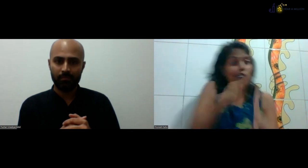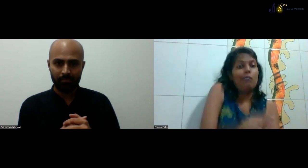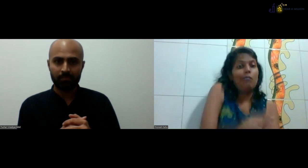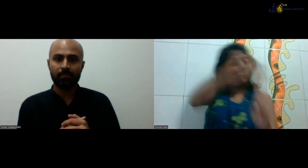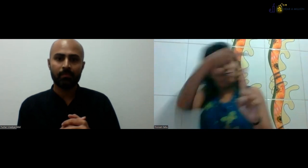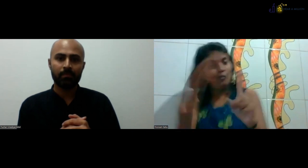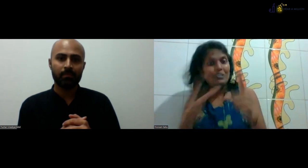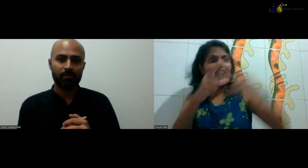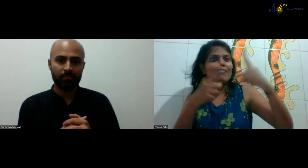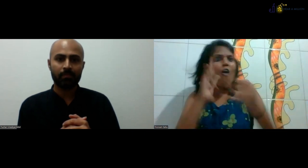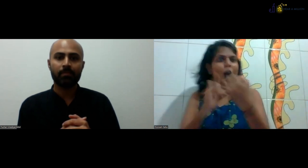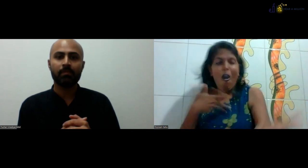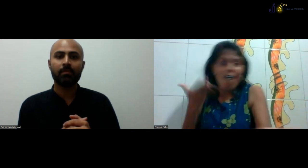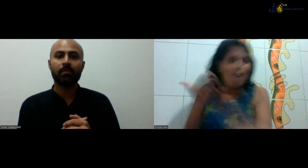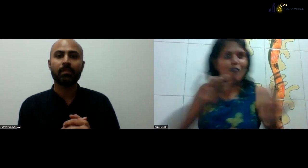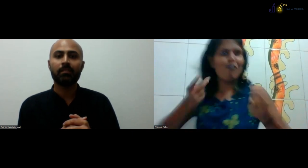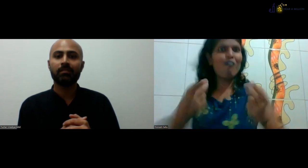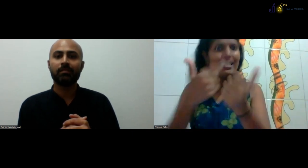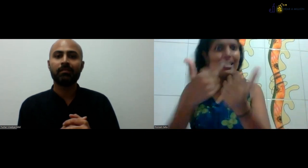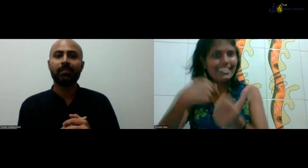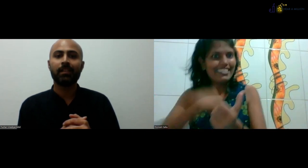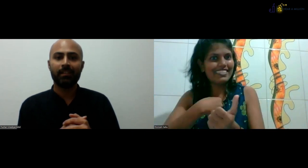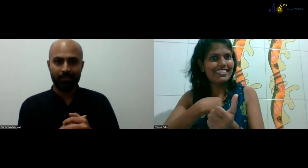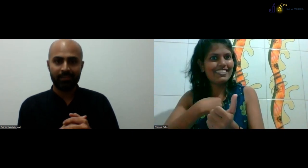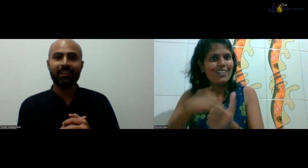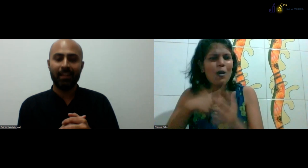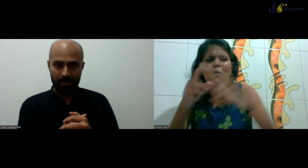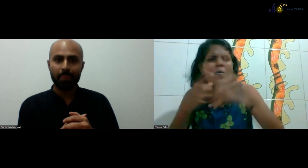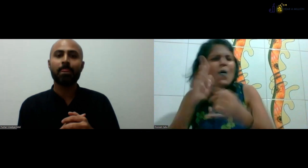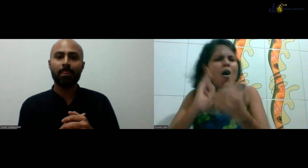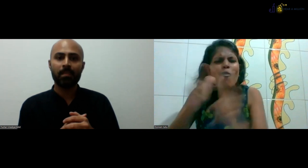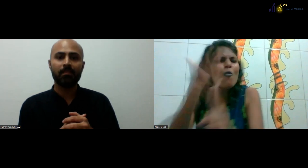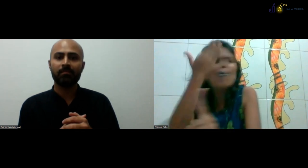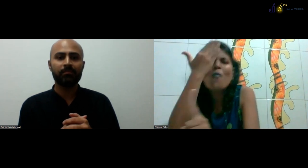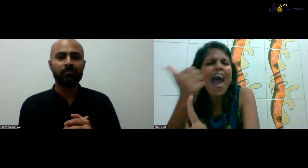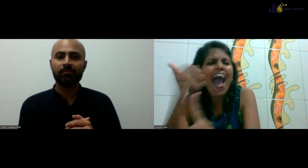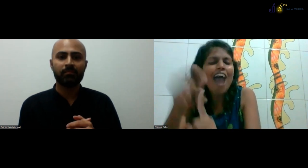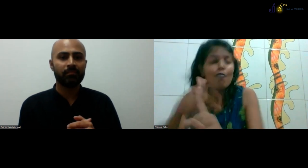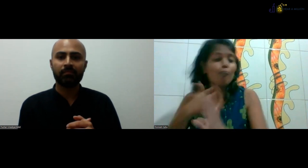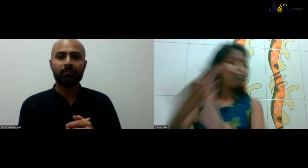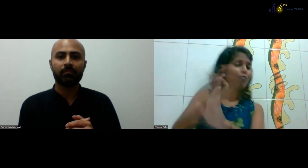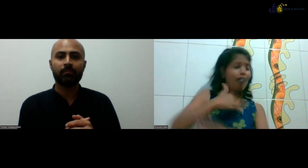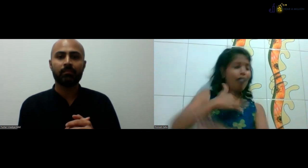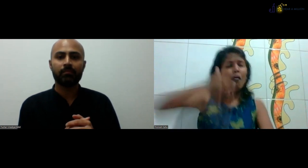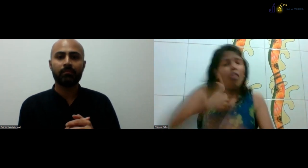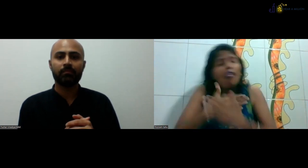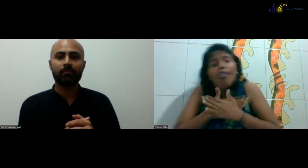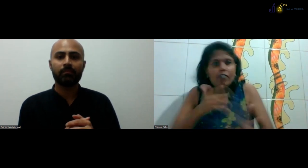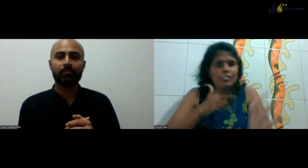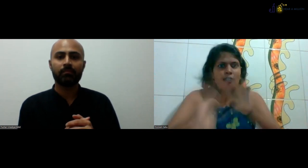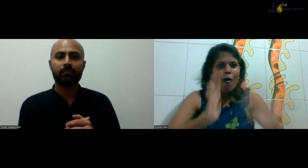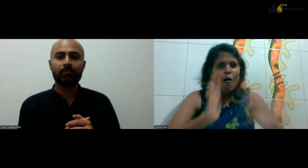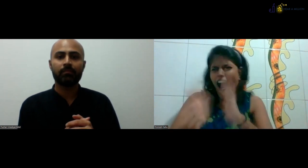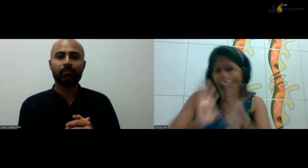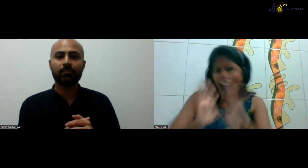So after finishing the course in 2019, and hearing about the DTIS, I was really interested and didn't waste any time joining that